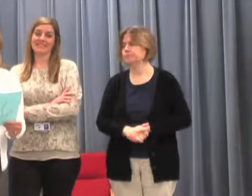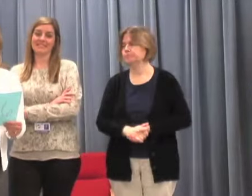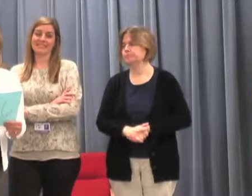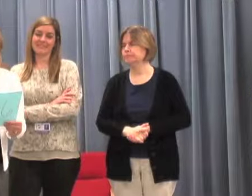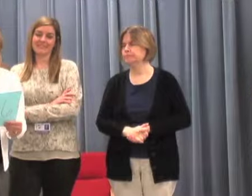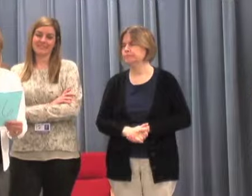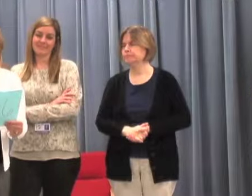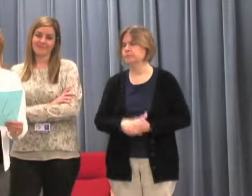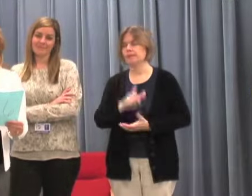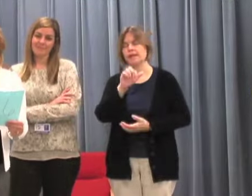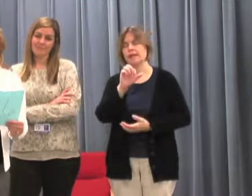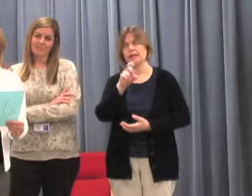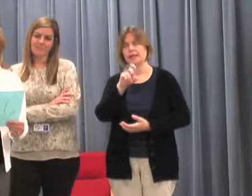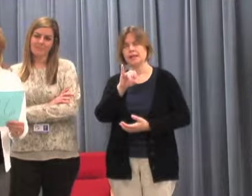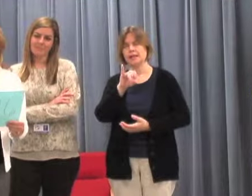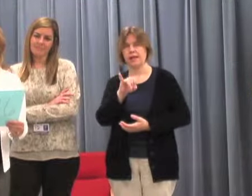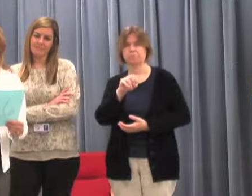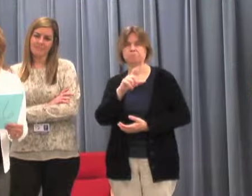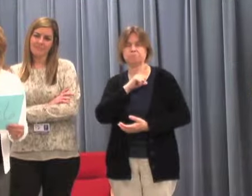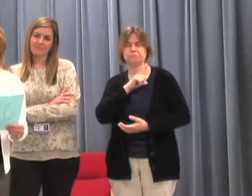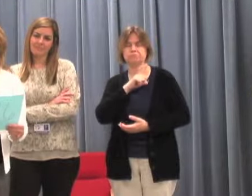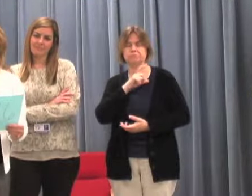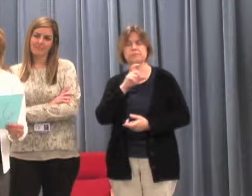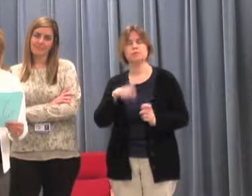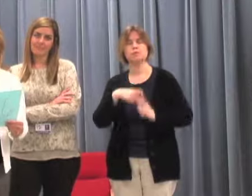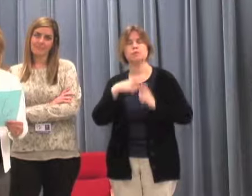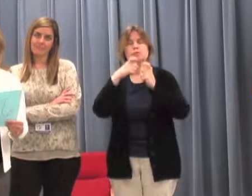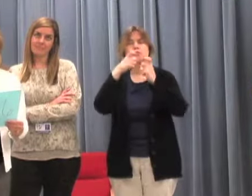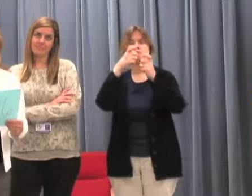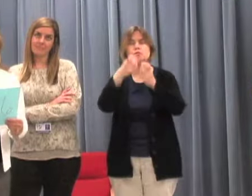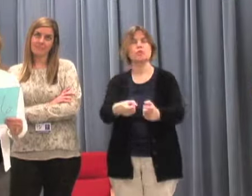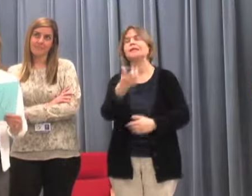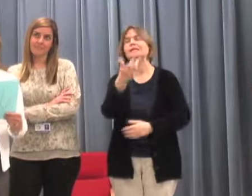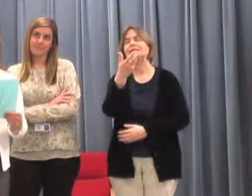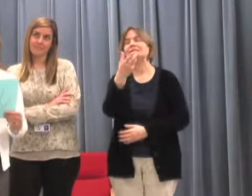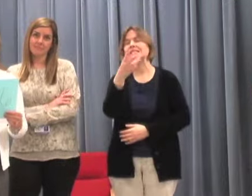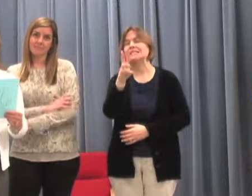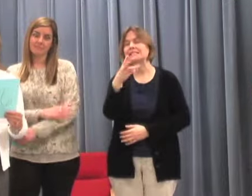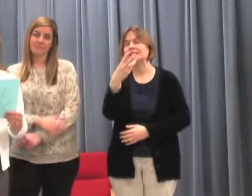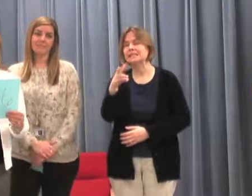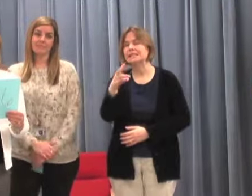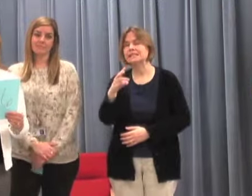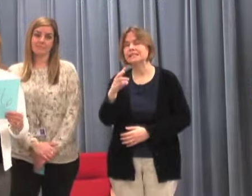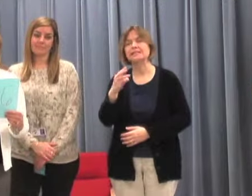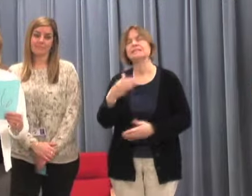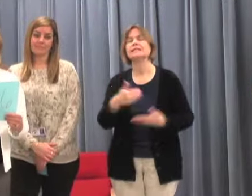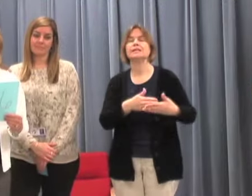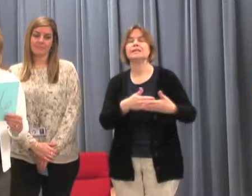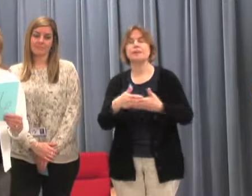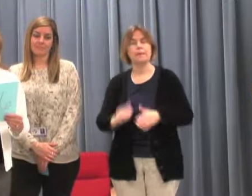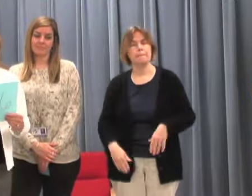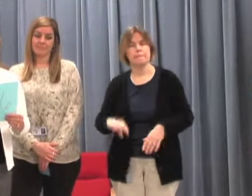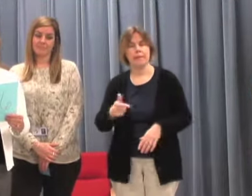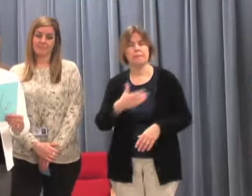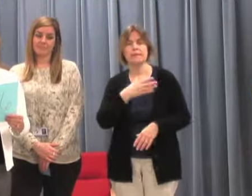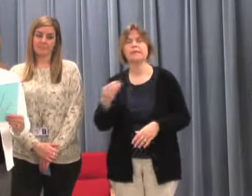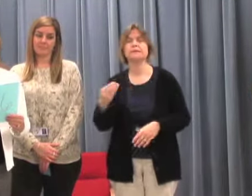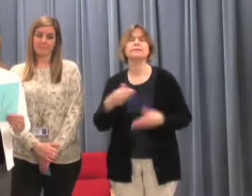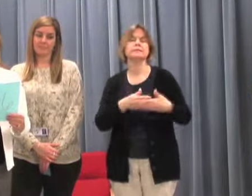Lexi donated 16 stray puppies and kittens to the animal shelter.